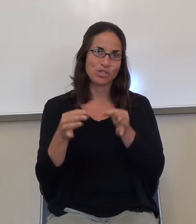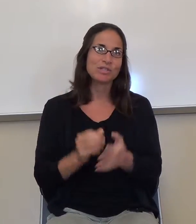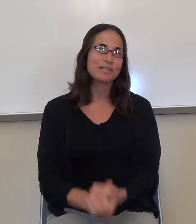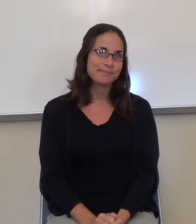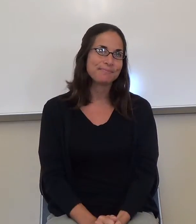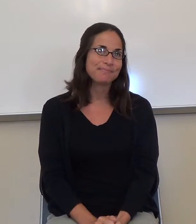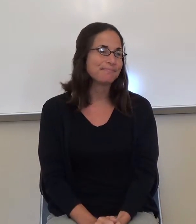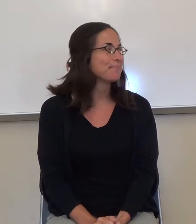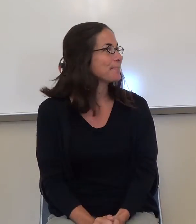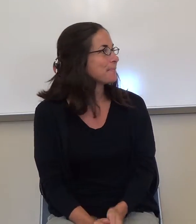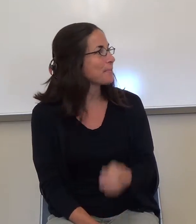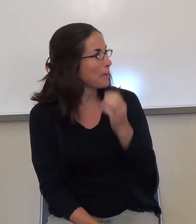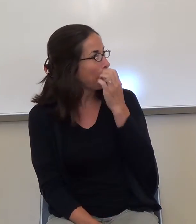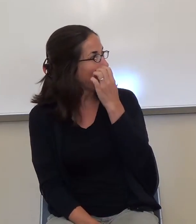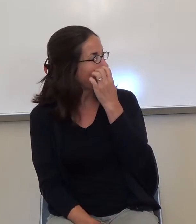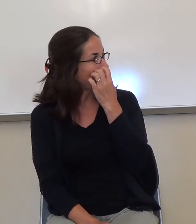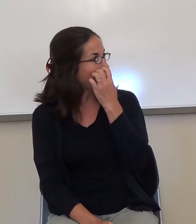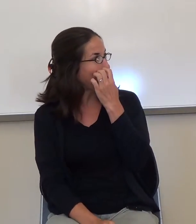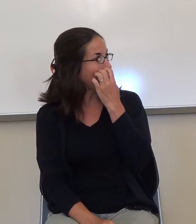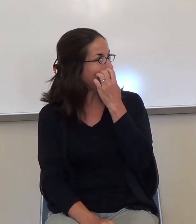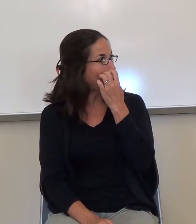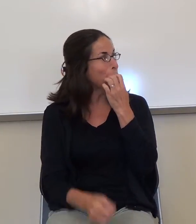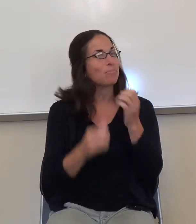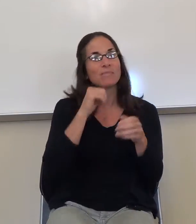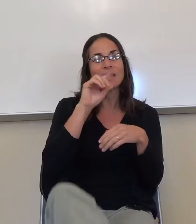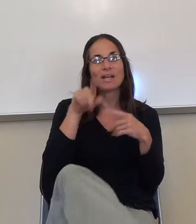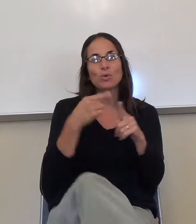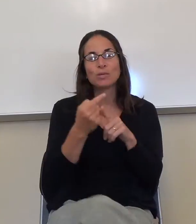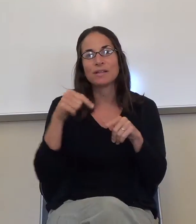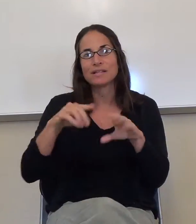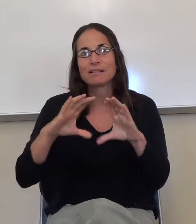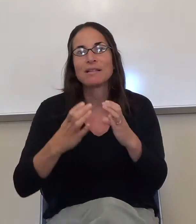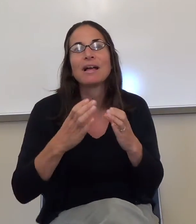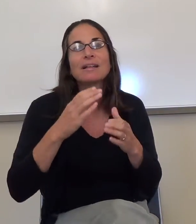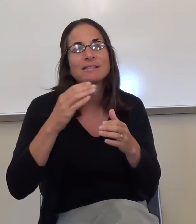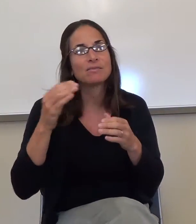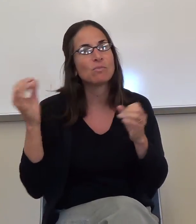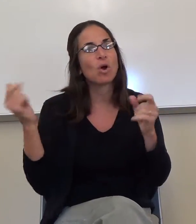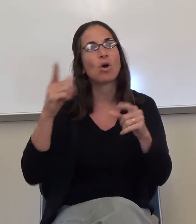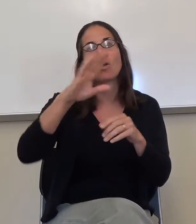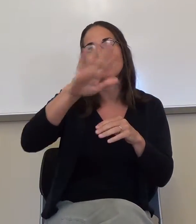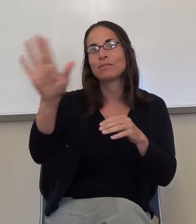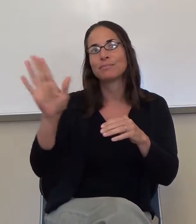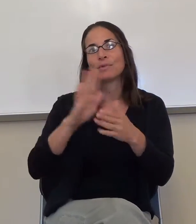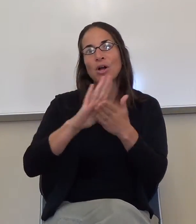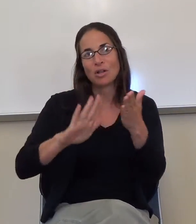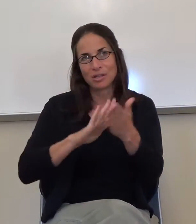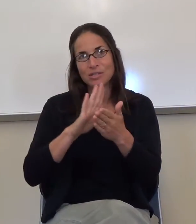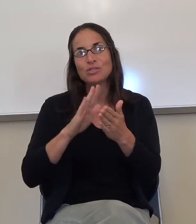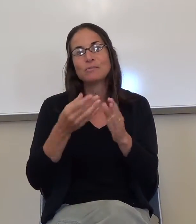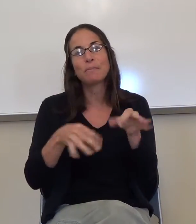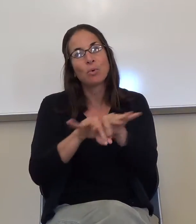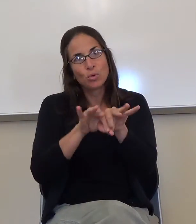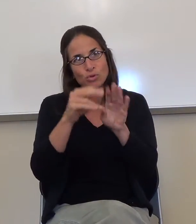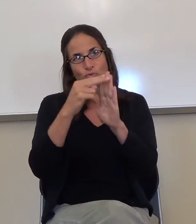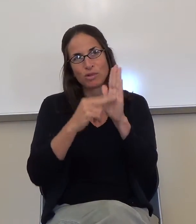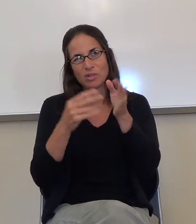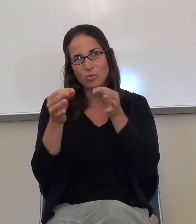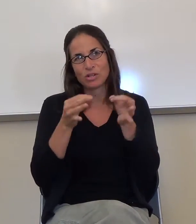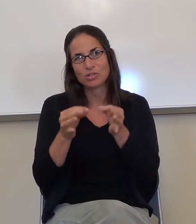That's, it's not just in this class, in all of college. It's really important. Okay, so then